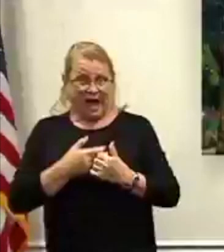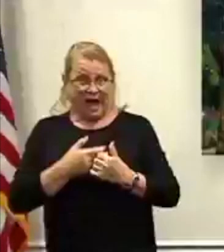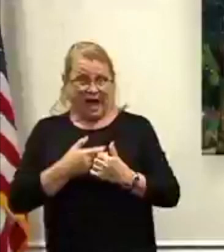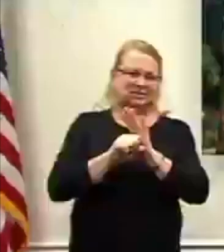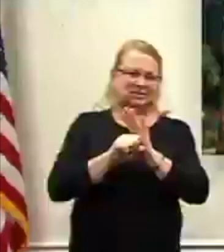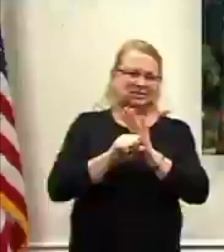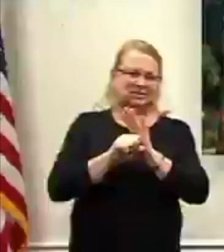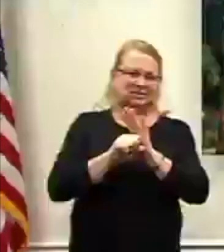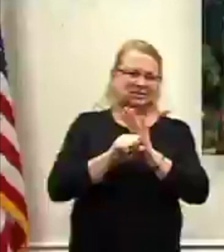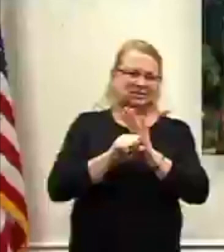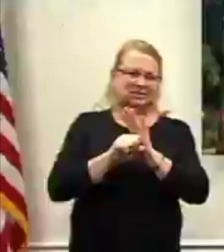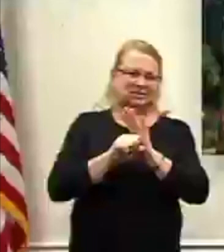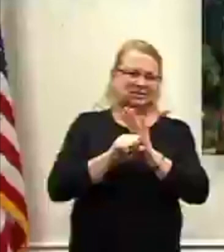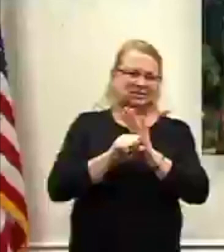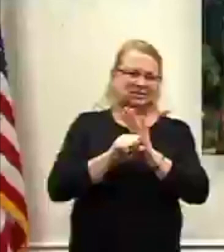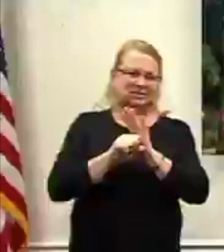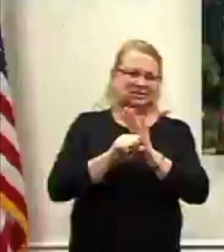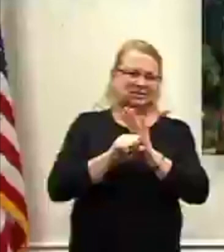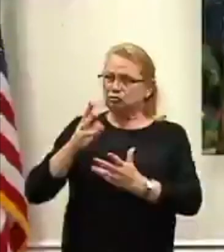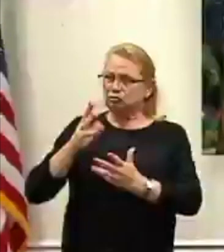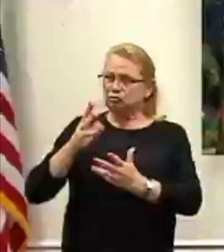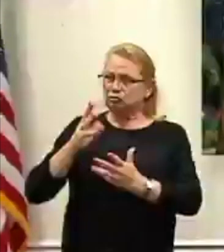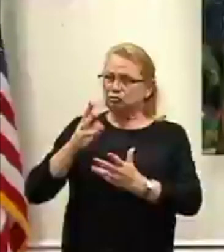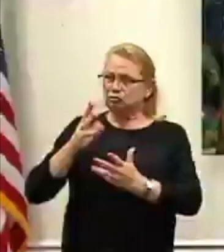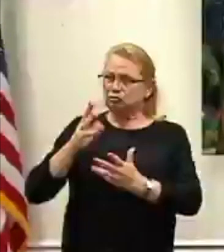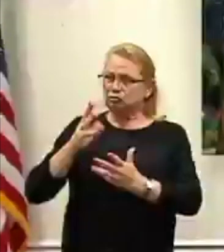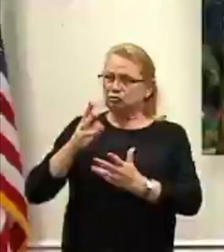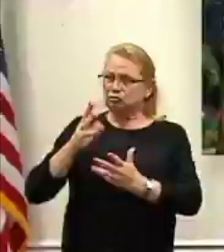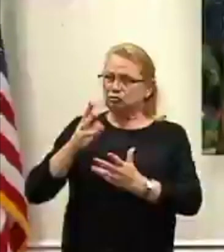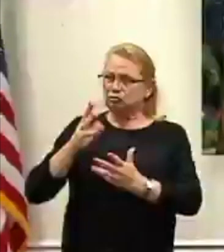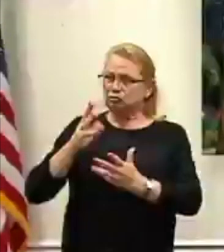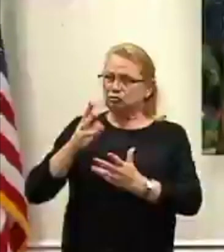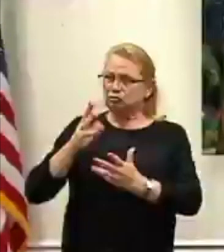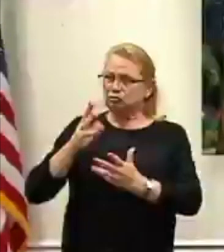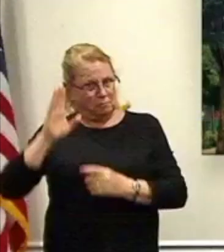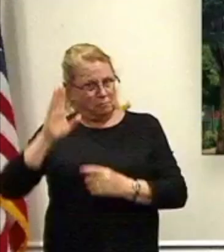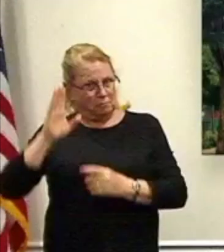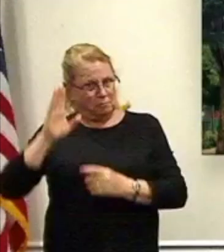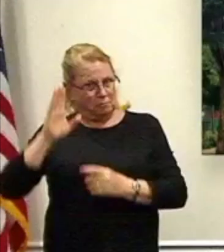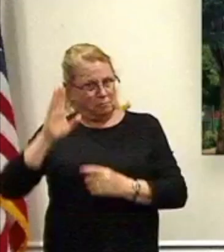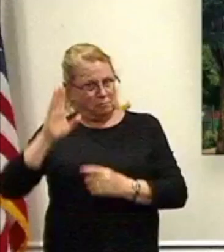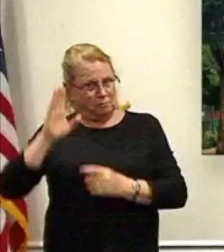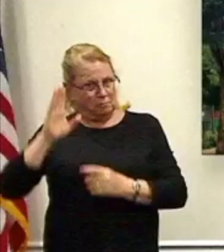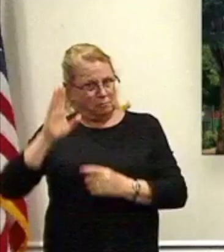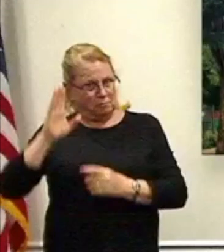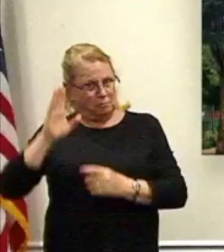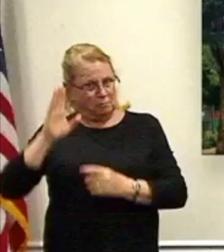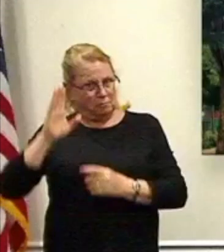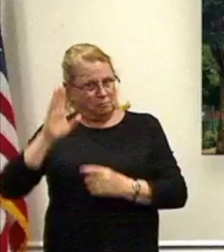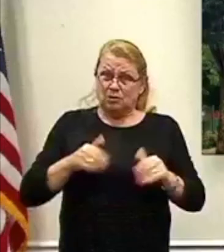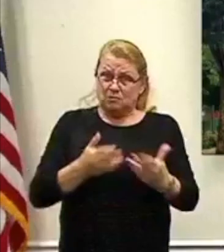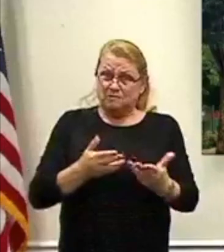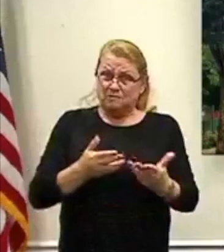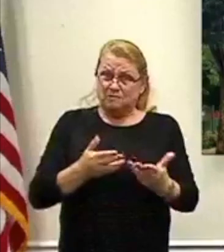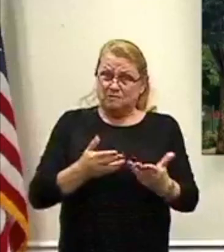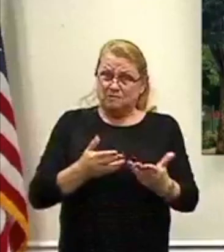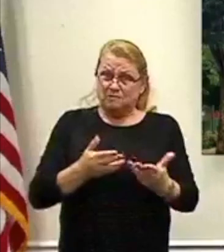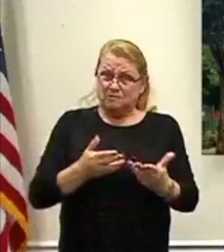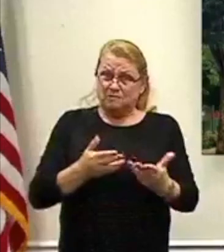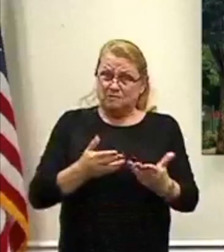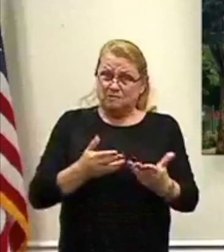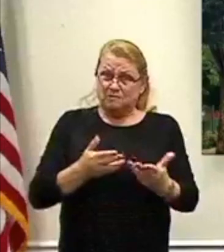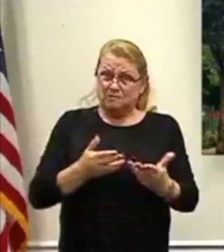providing resources to try to minimize the cost